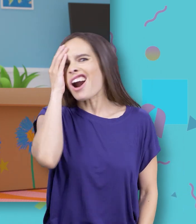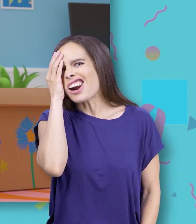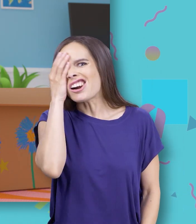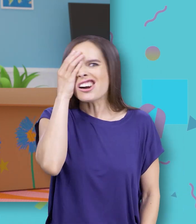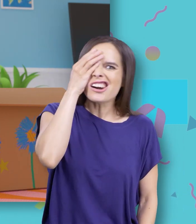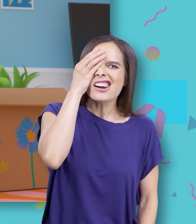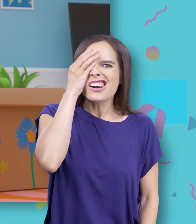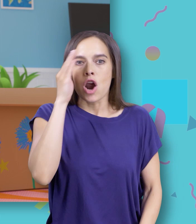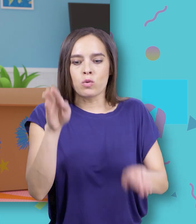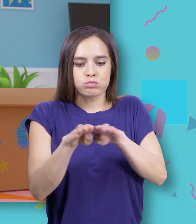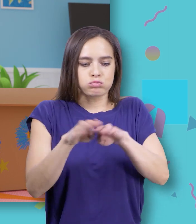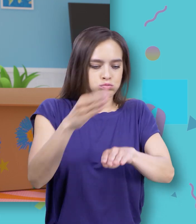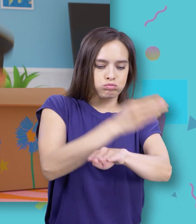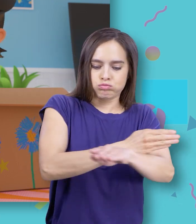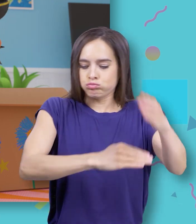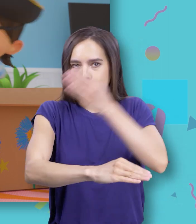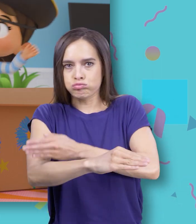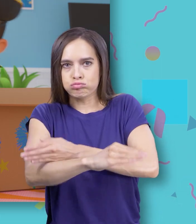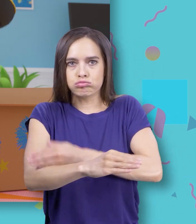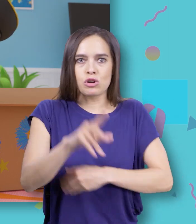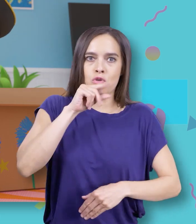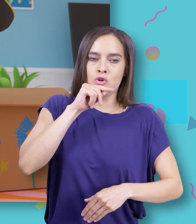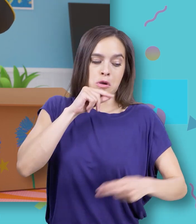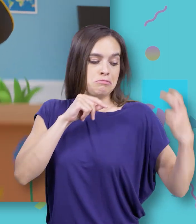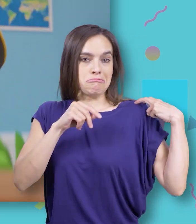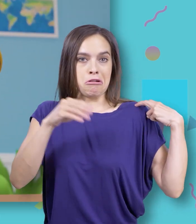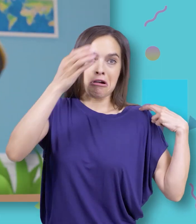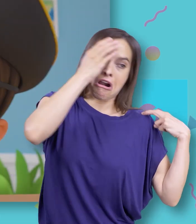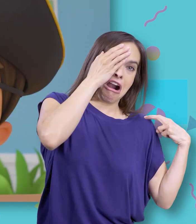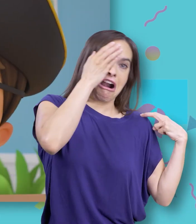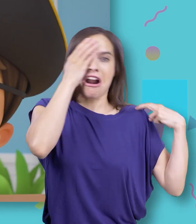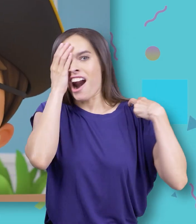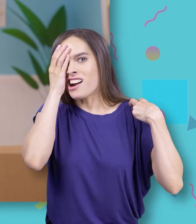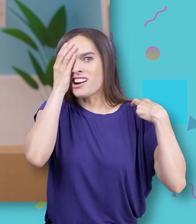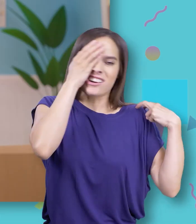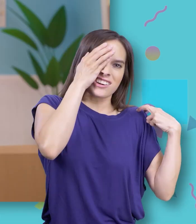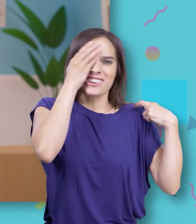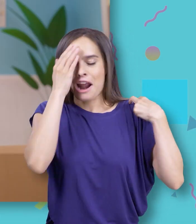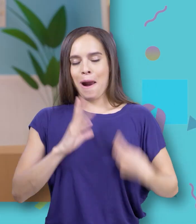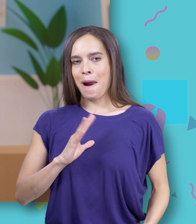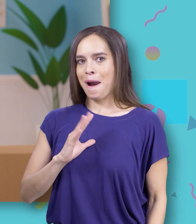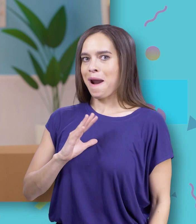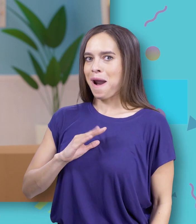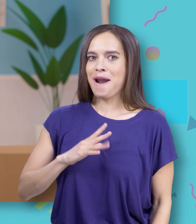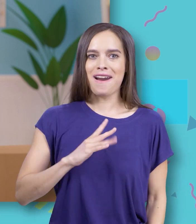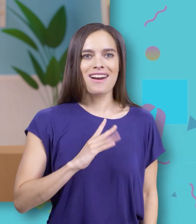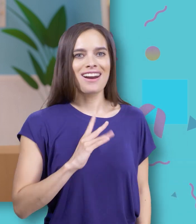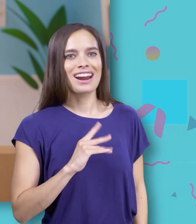Stormy boots and a parrot knit I'm a pirate, I look great Dress up, dress up, yippee-ay